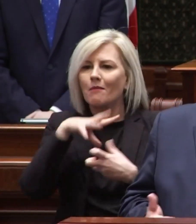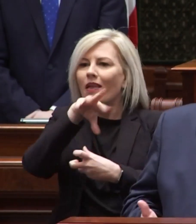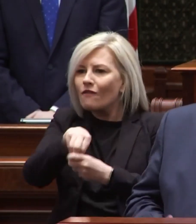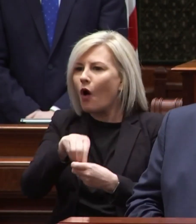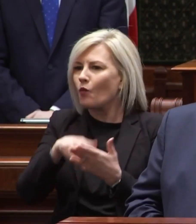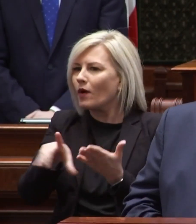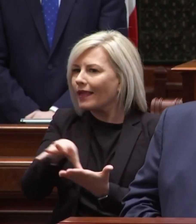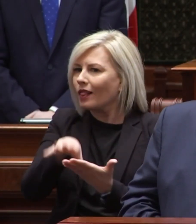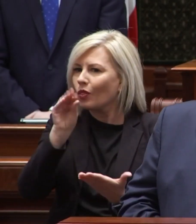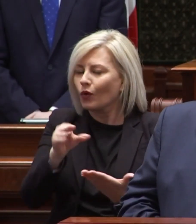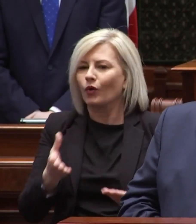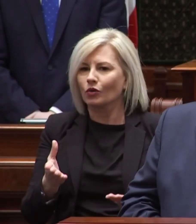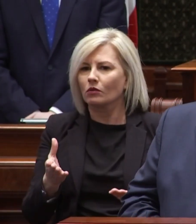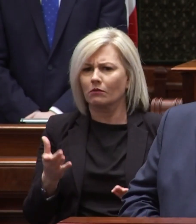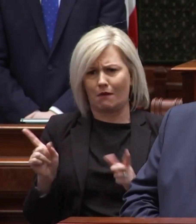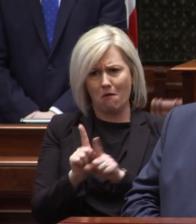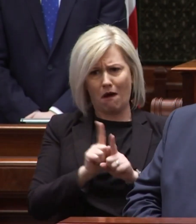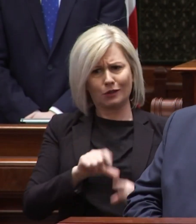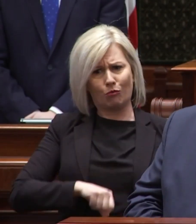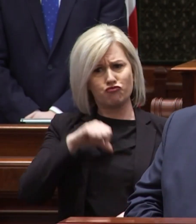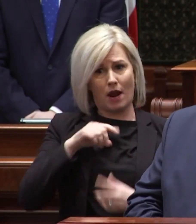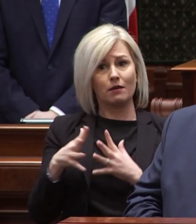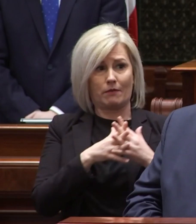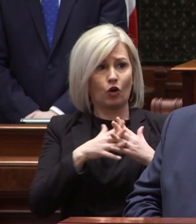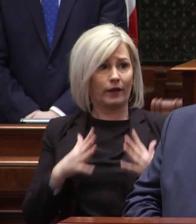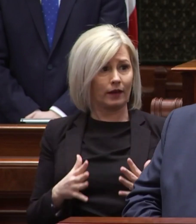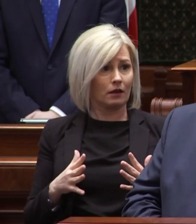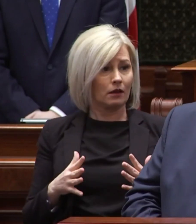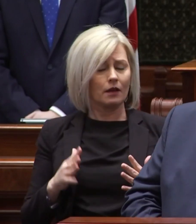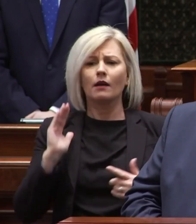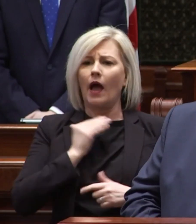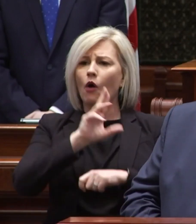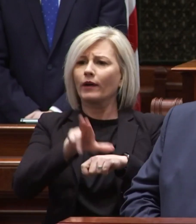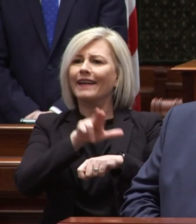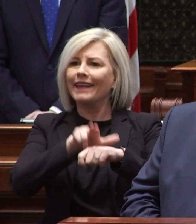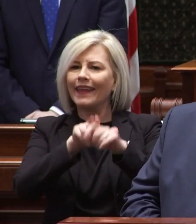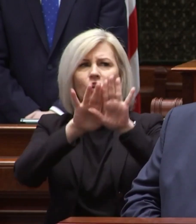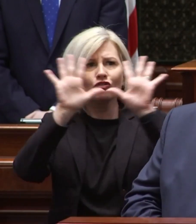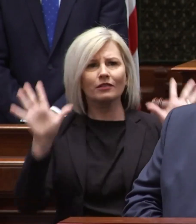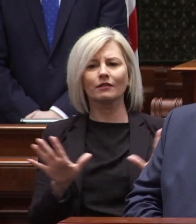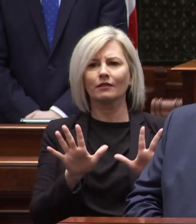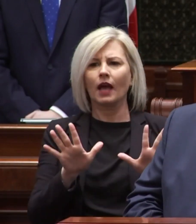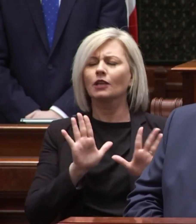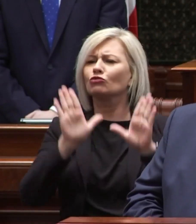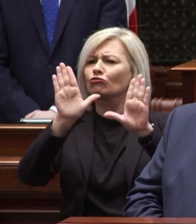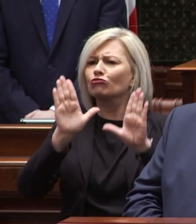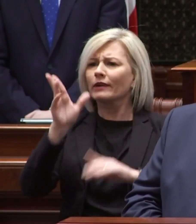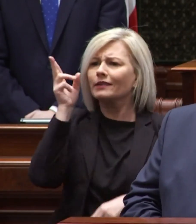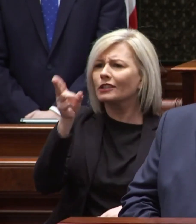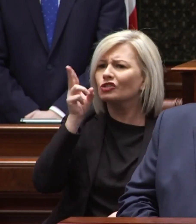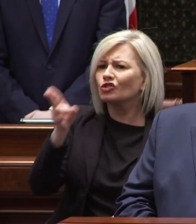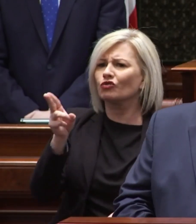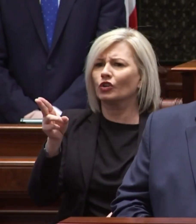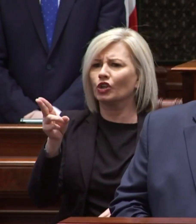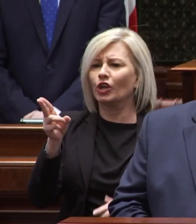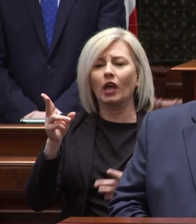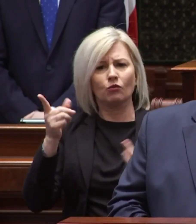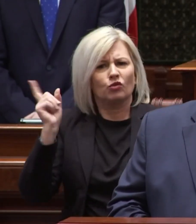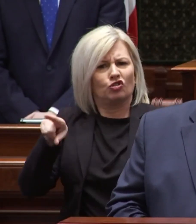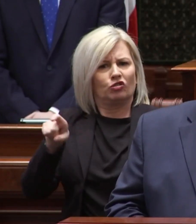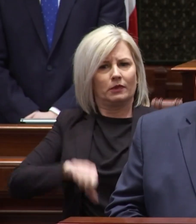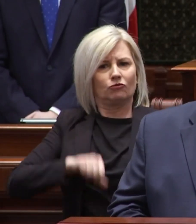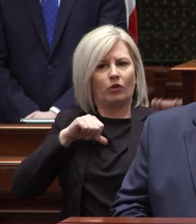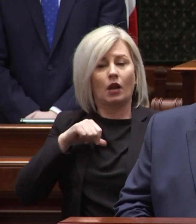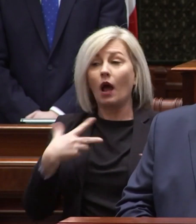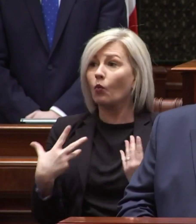involved in what they learn. I'm also a proud American. Our nation has a great history and much to be proud